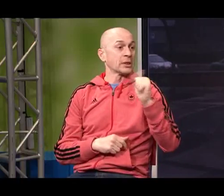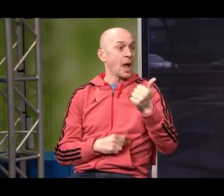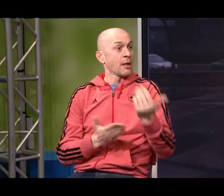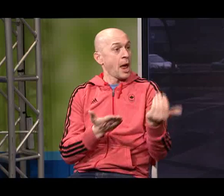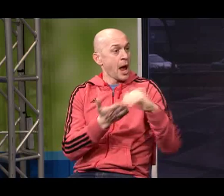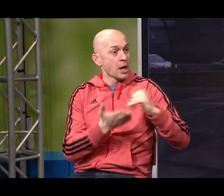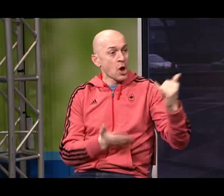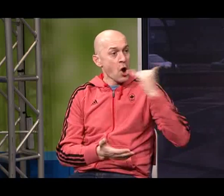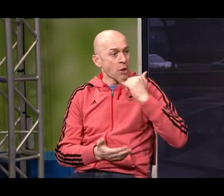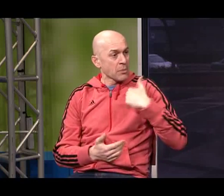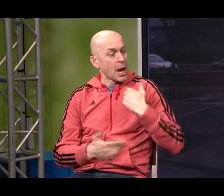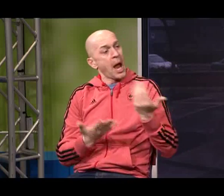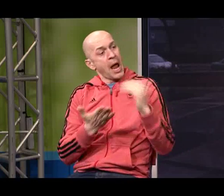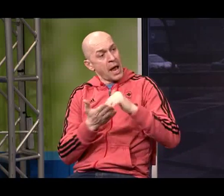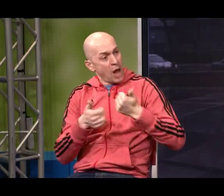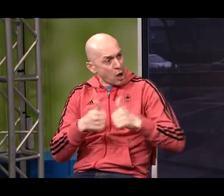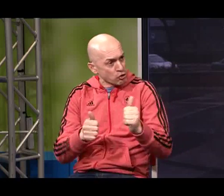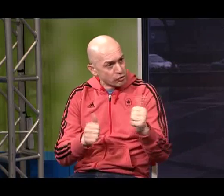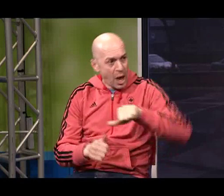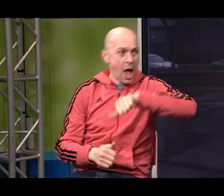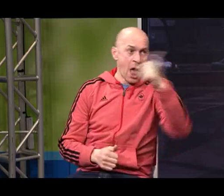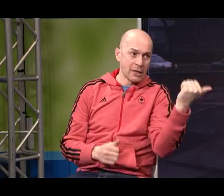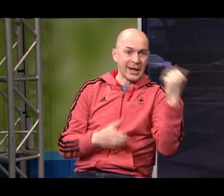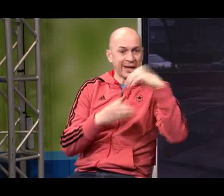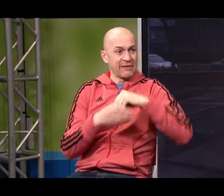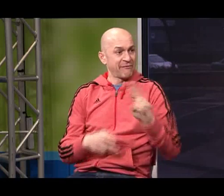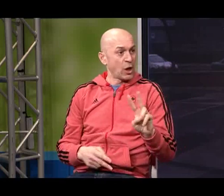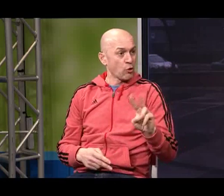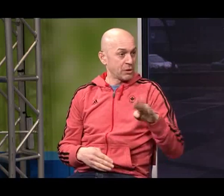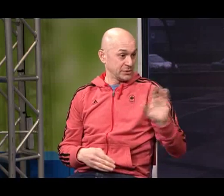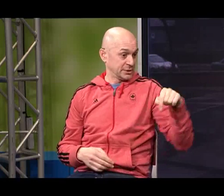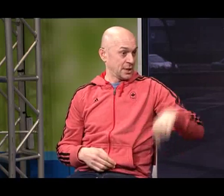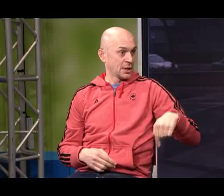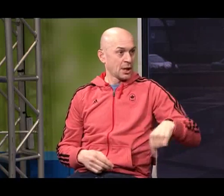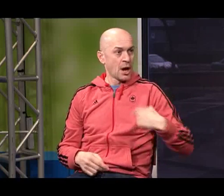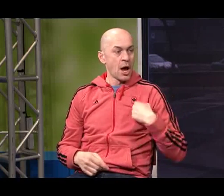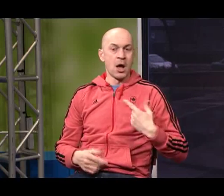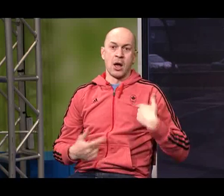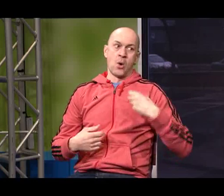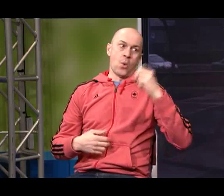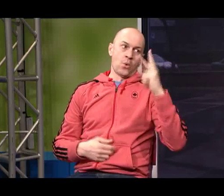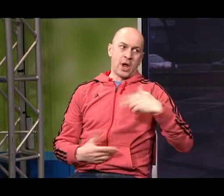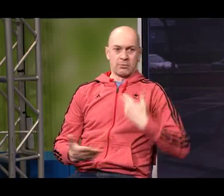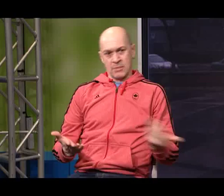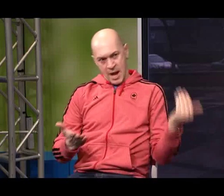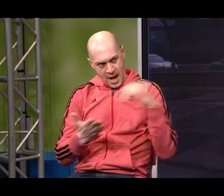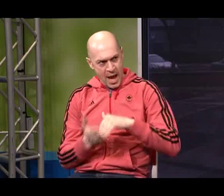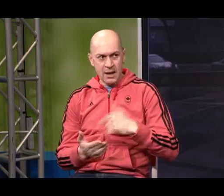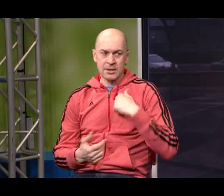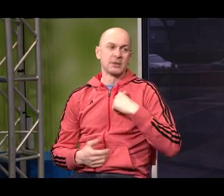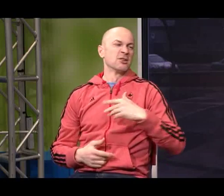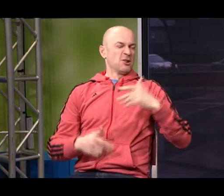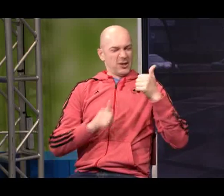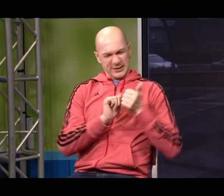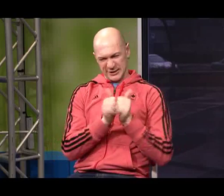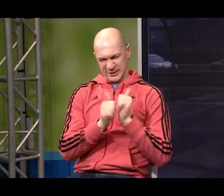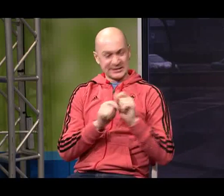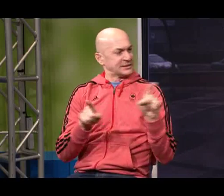eventually and in 2010 I got a call to go back to Vancouver and try out in Vancouver which I did